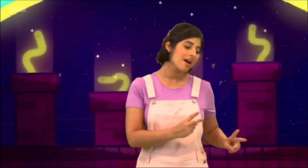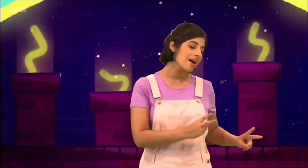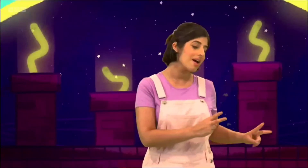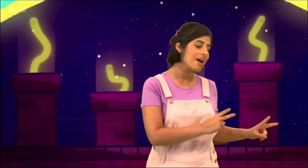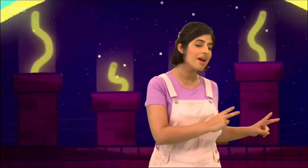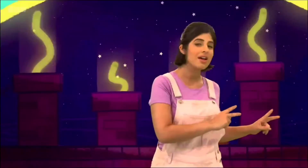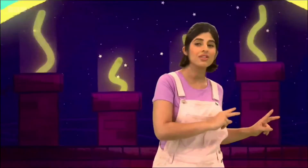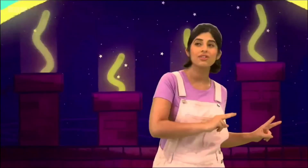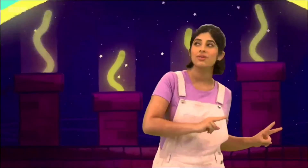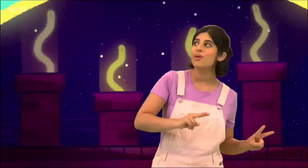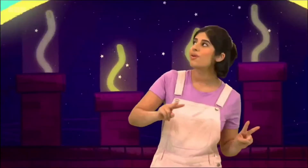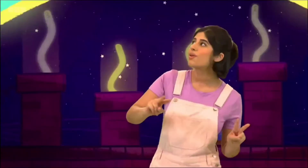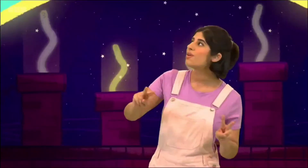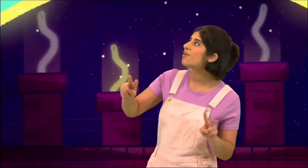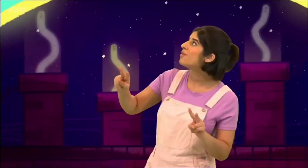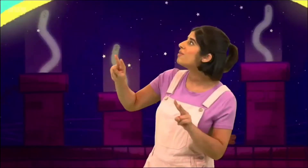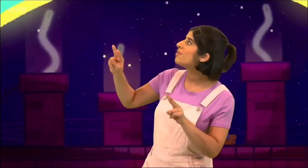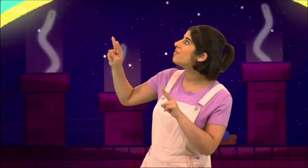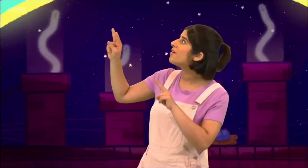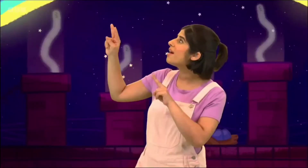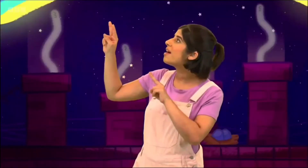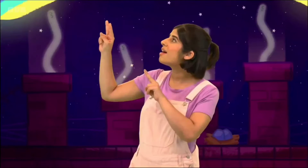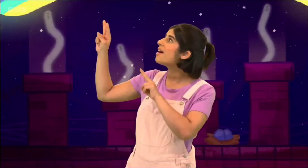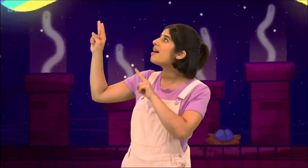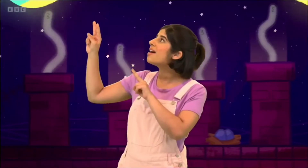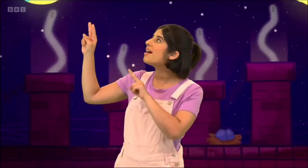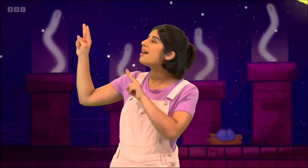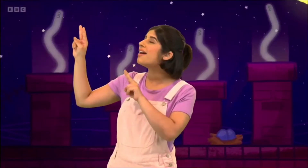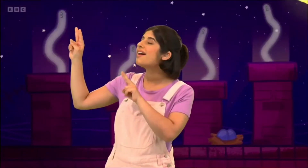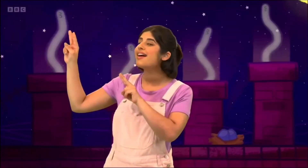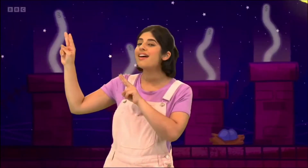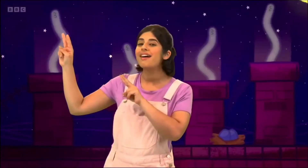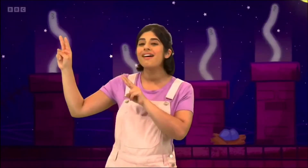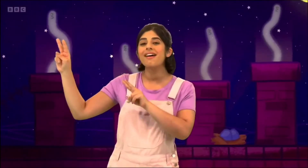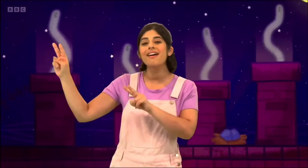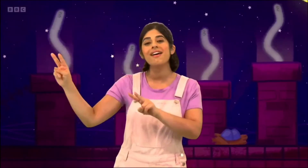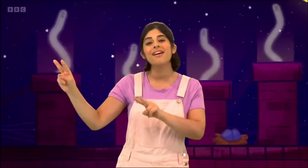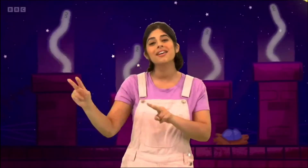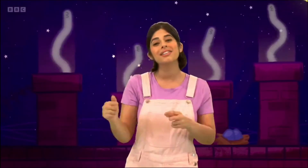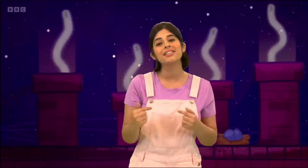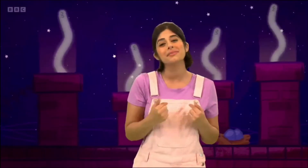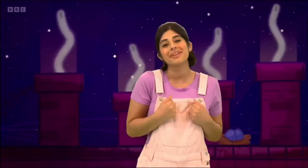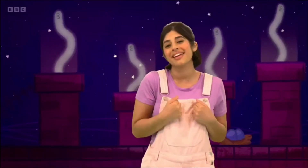you'll find me